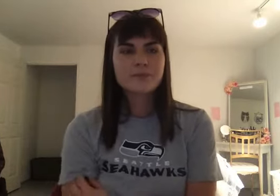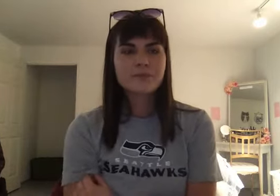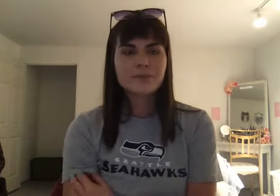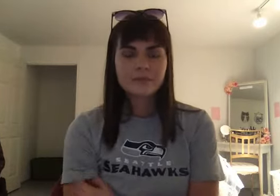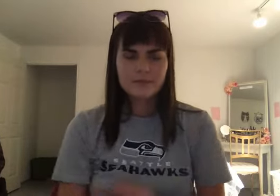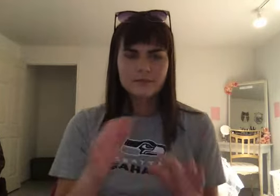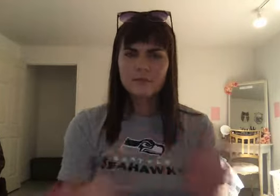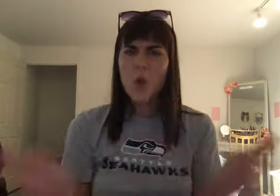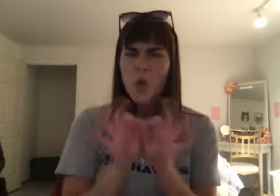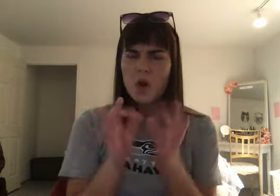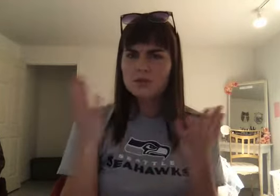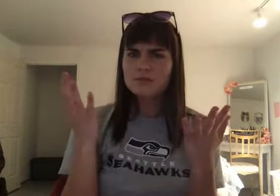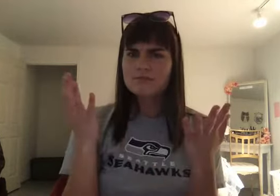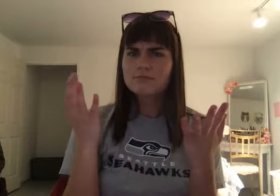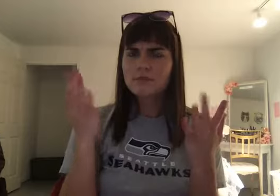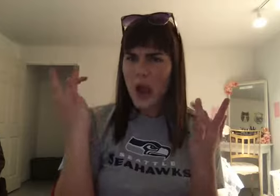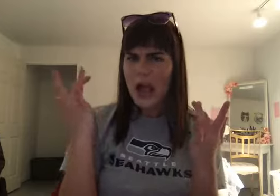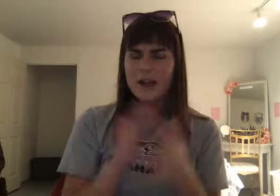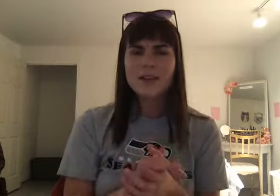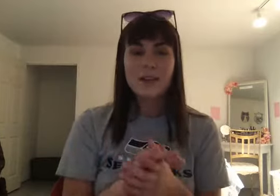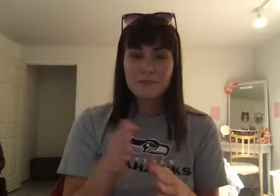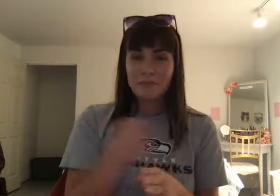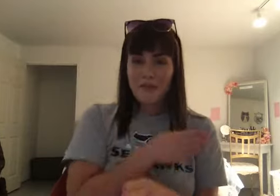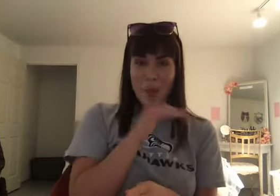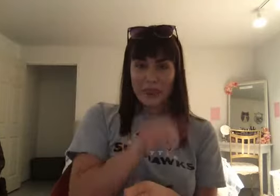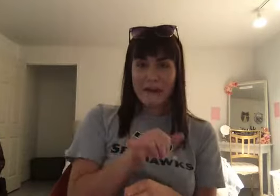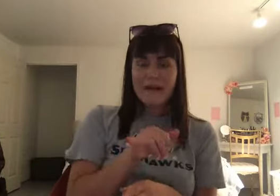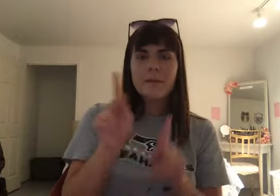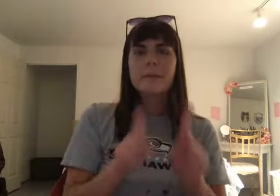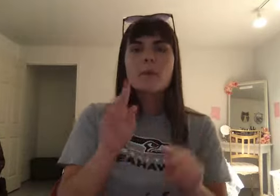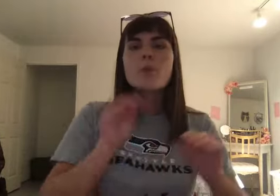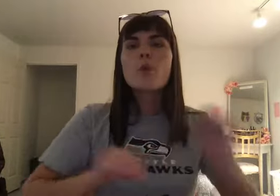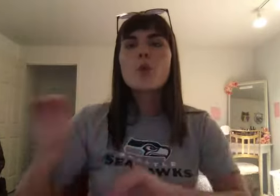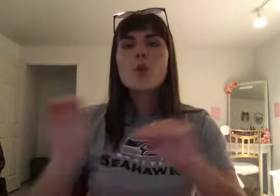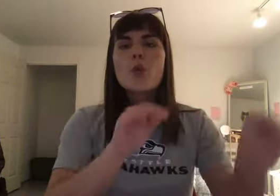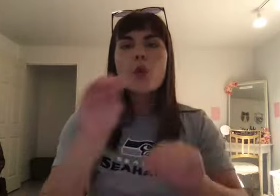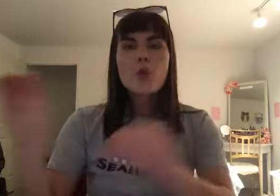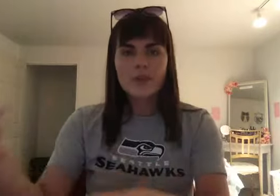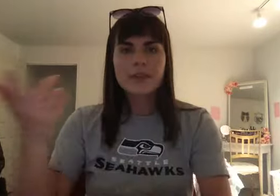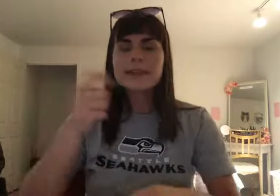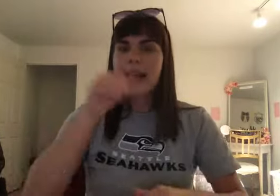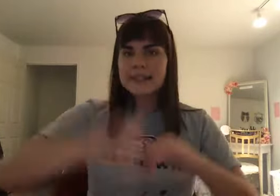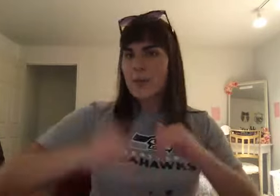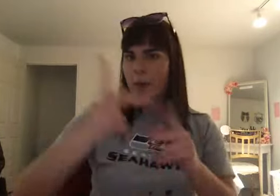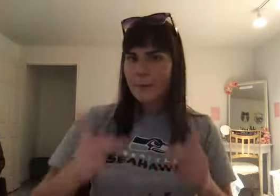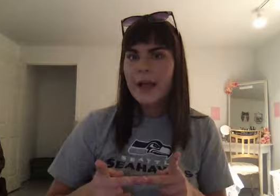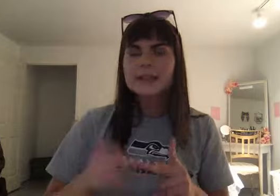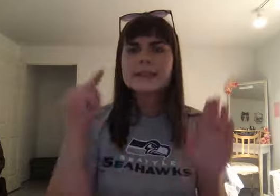important. Because before this, people were constantly moving. They were nomadic. They were hunting. They were gathering. But they were never